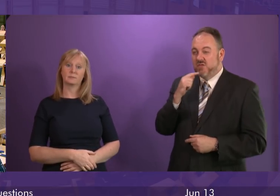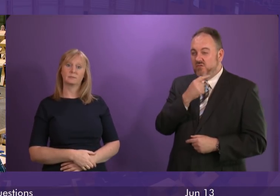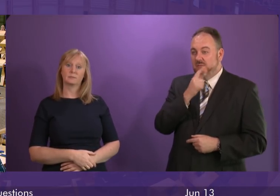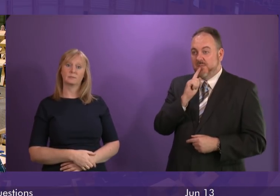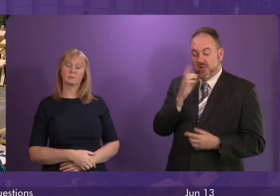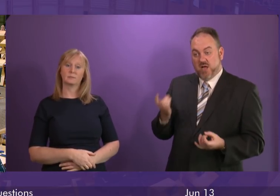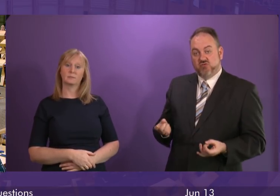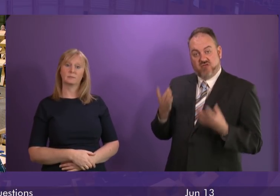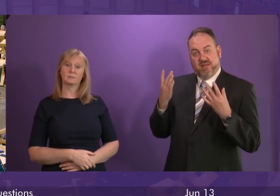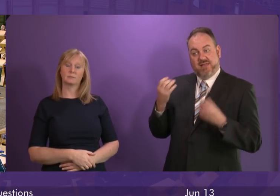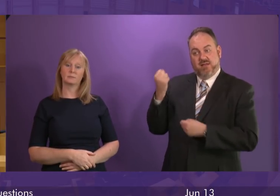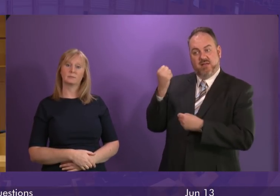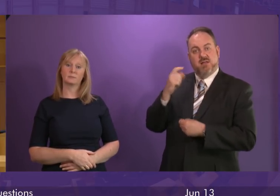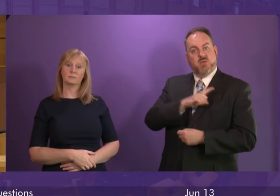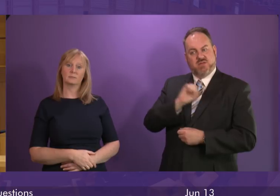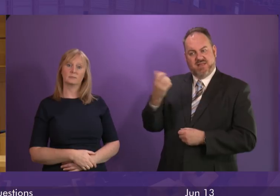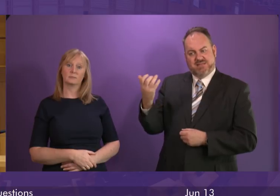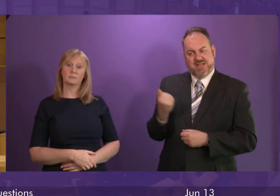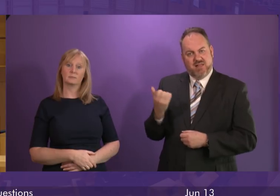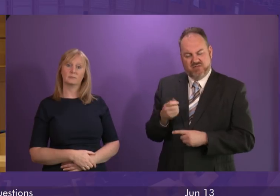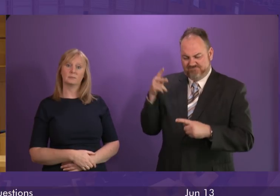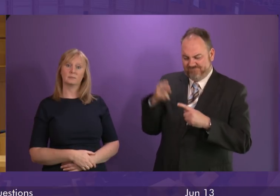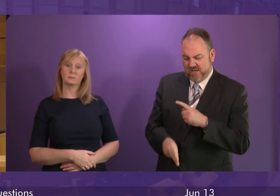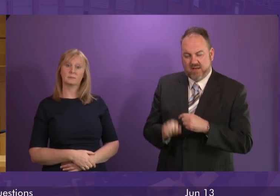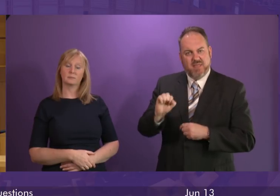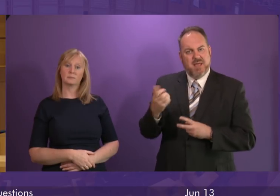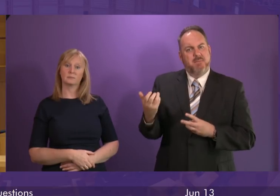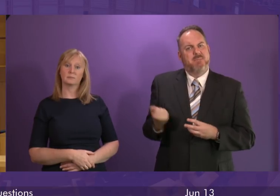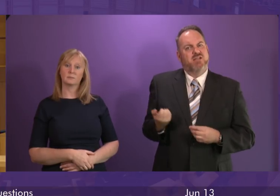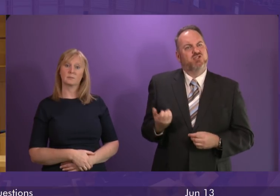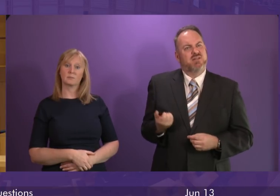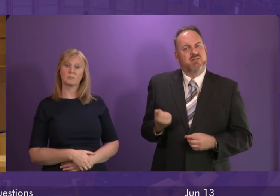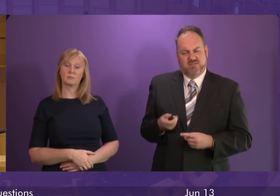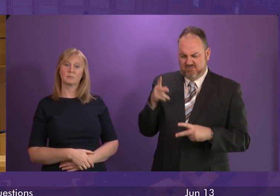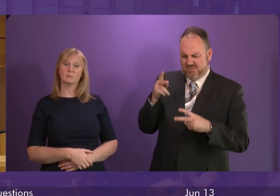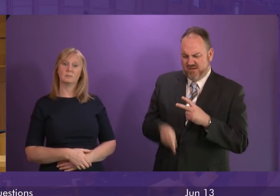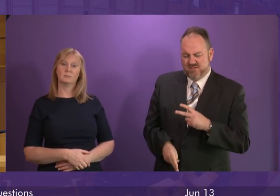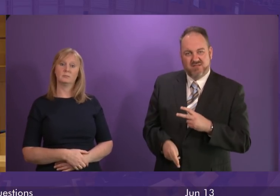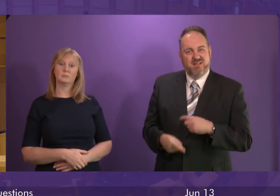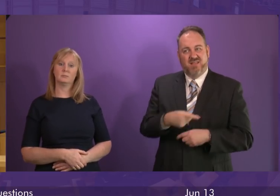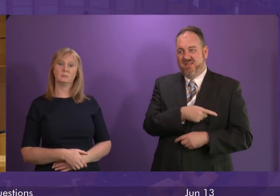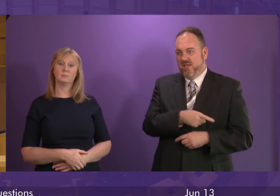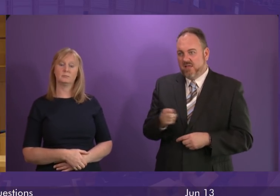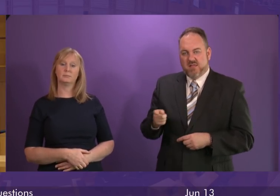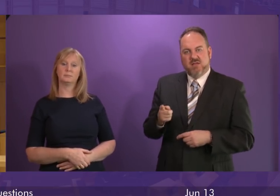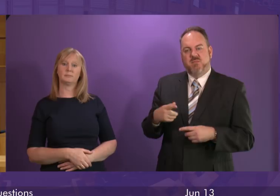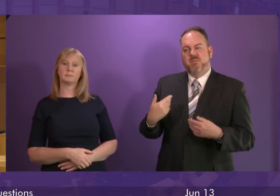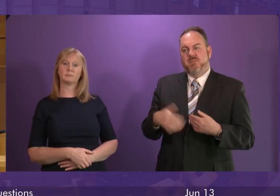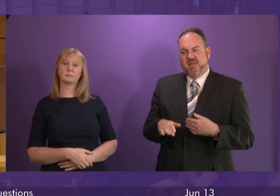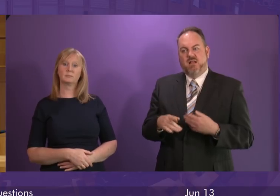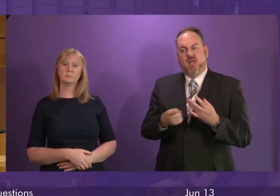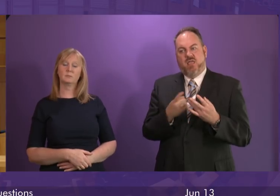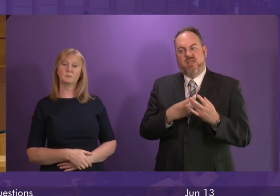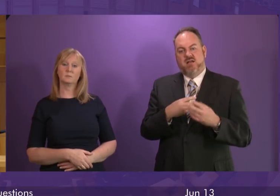their pay and pensions have been attacked in violation of an ACAS agreement and strike breaking labour is being used despite serious safety